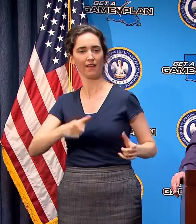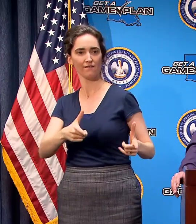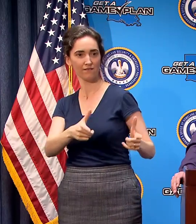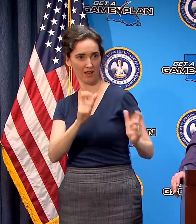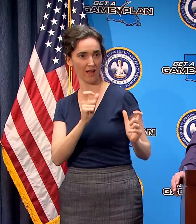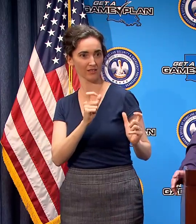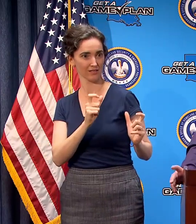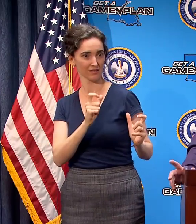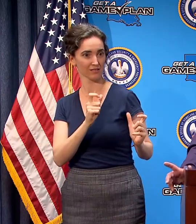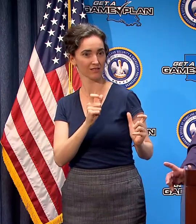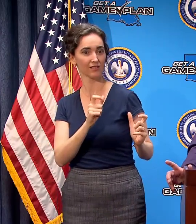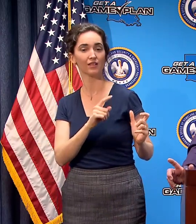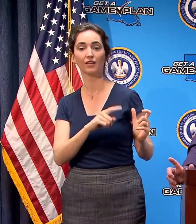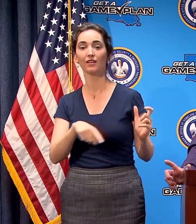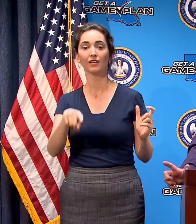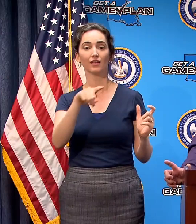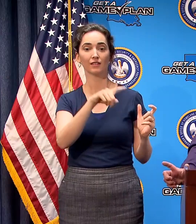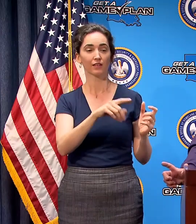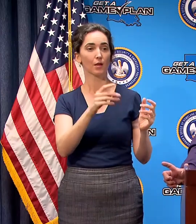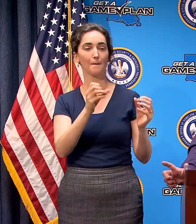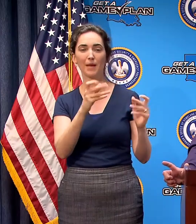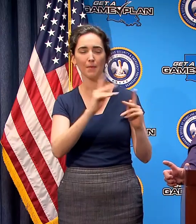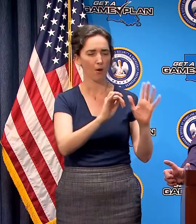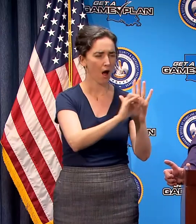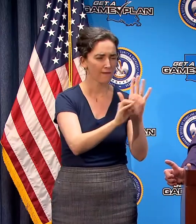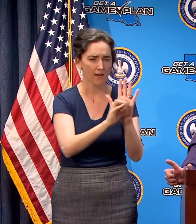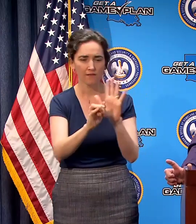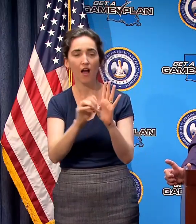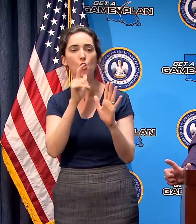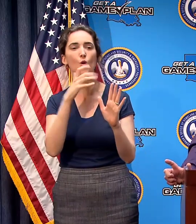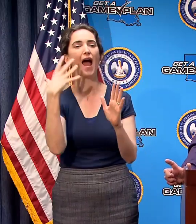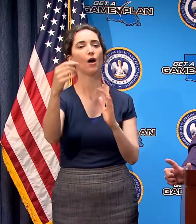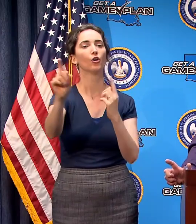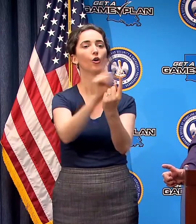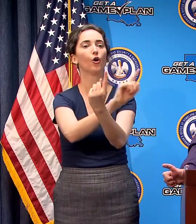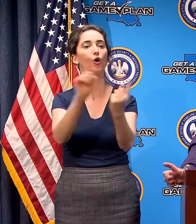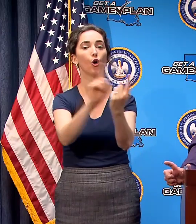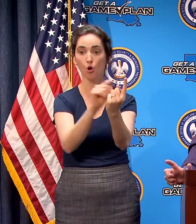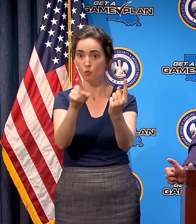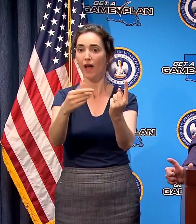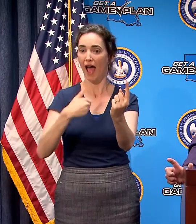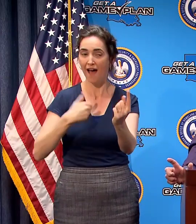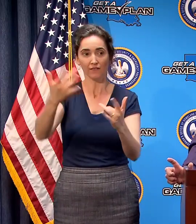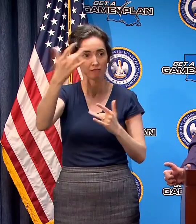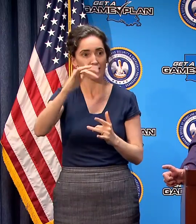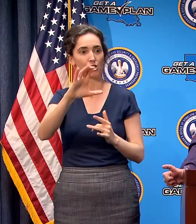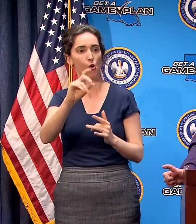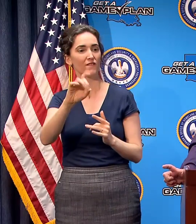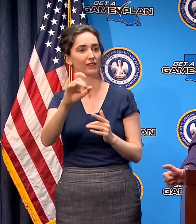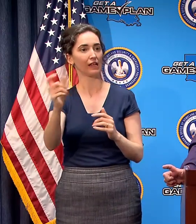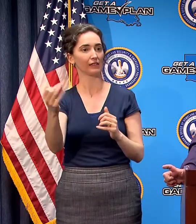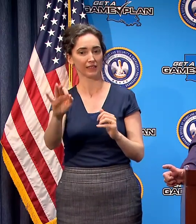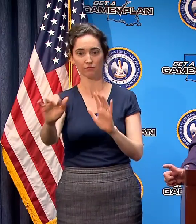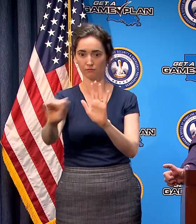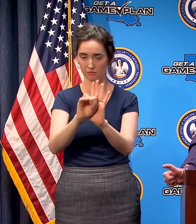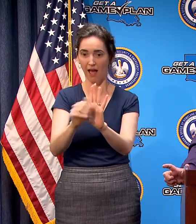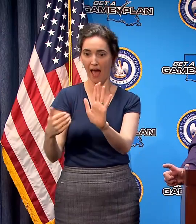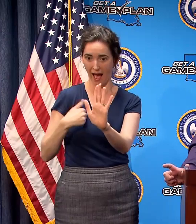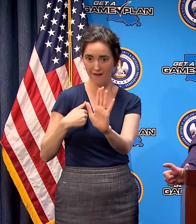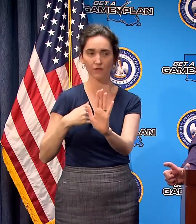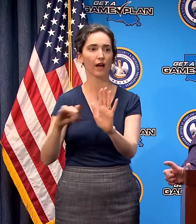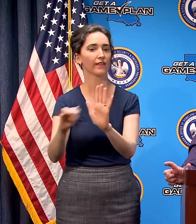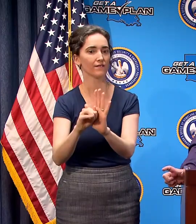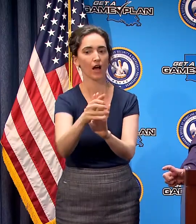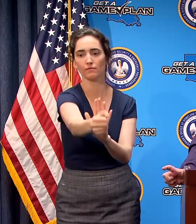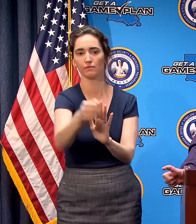to get a grip on a lot more people in public who were actually positive for COVID-19 they then